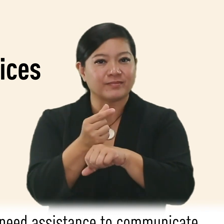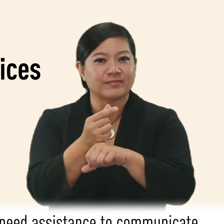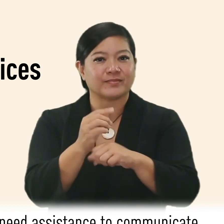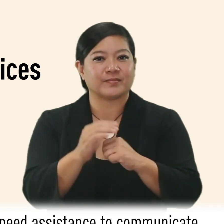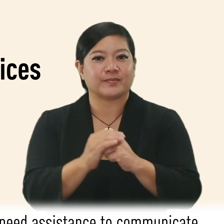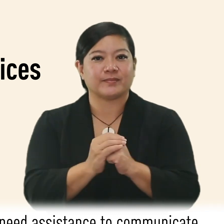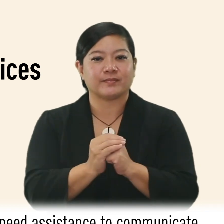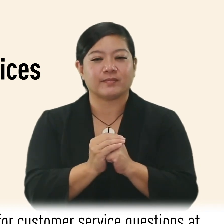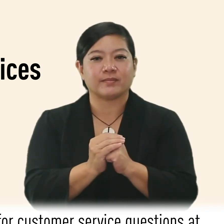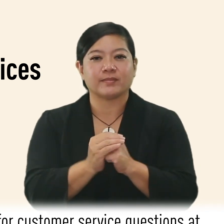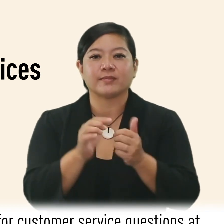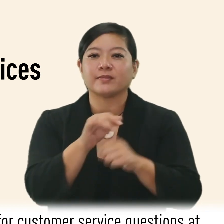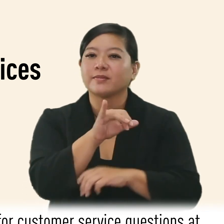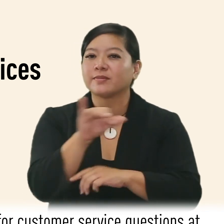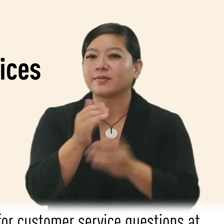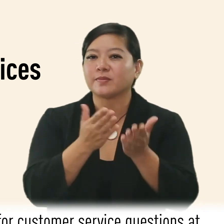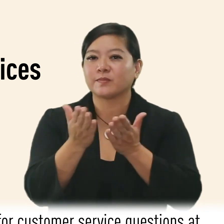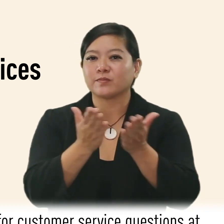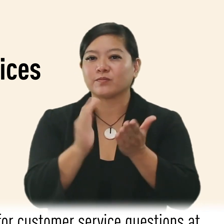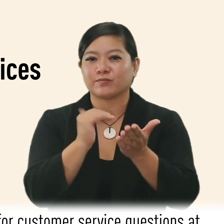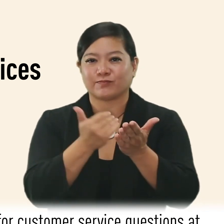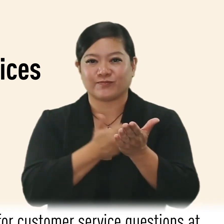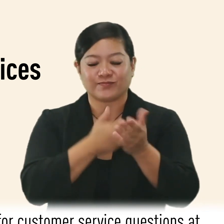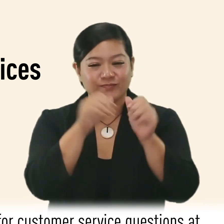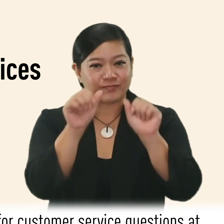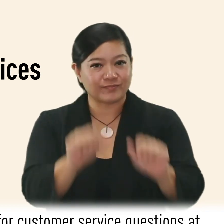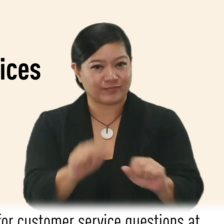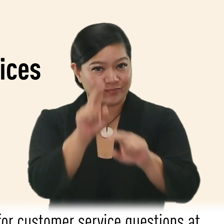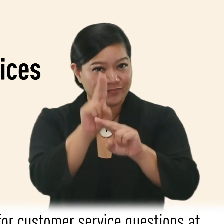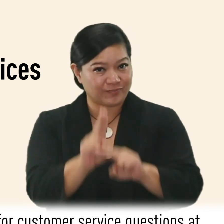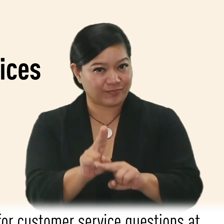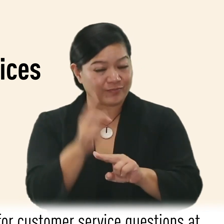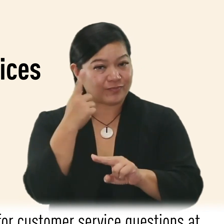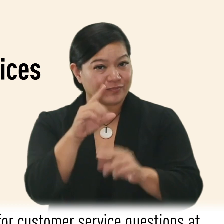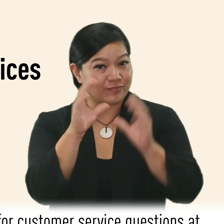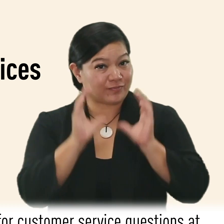These services are available for customer service questions at Take Care.